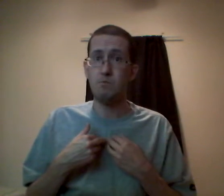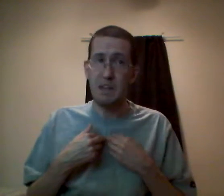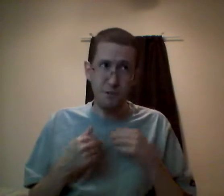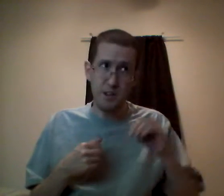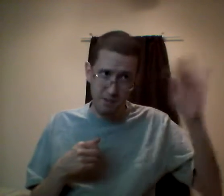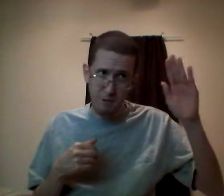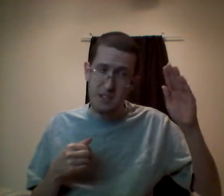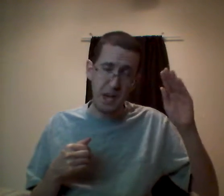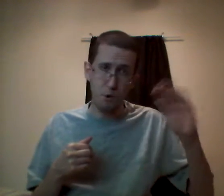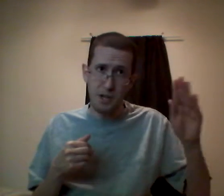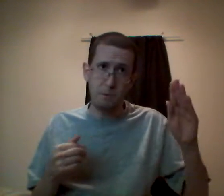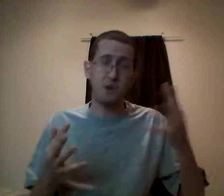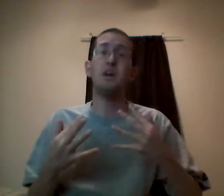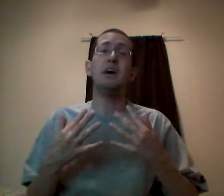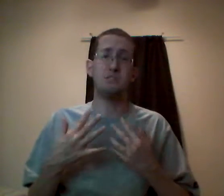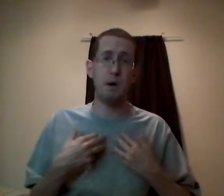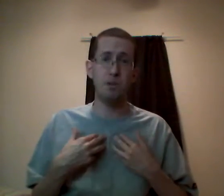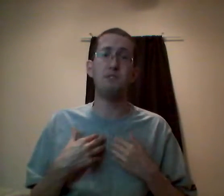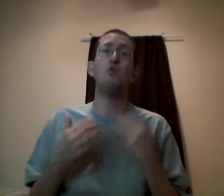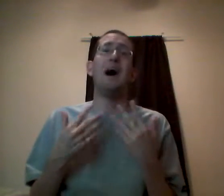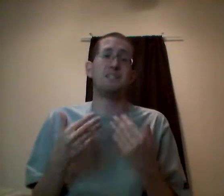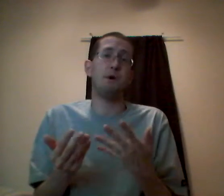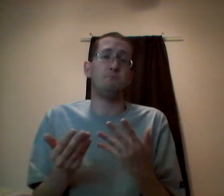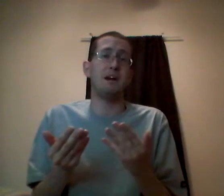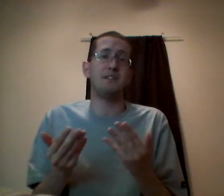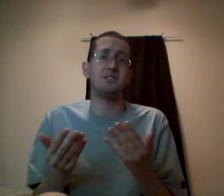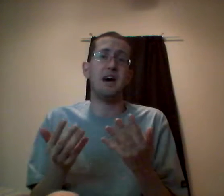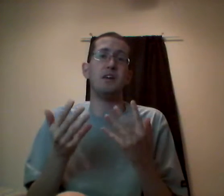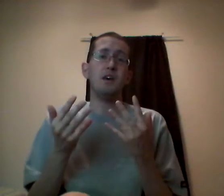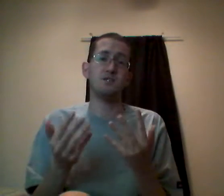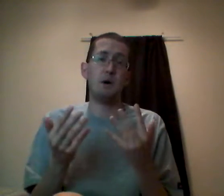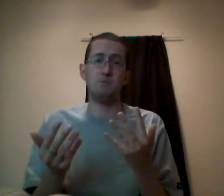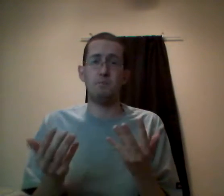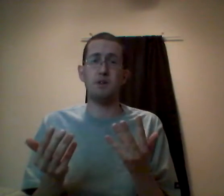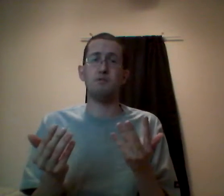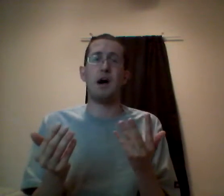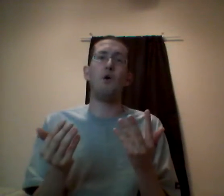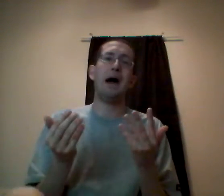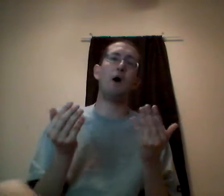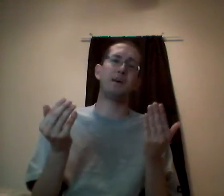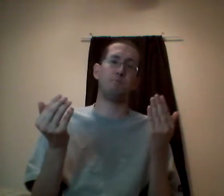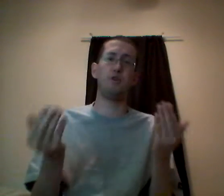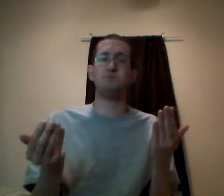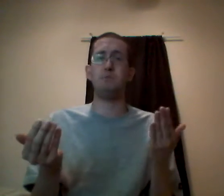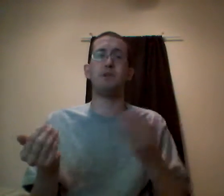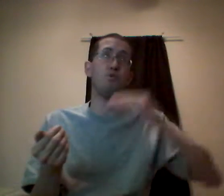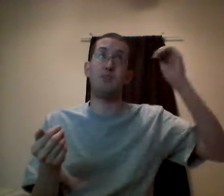Even if I didn't have my face, camera, or any commentary, it's my playthrough. I should be able to monetize that because that was my playthrough. Now, how I can prove it's my playthrough without